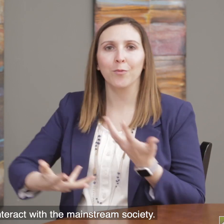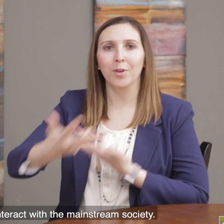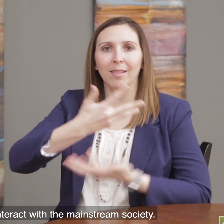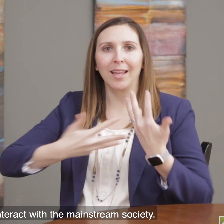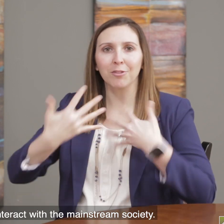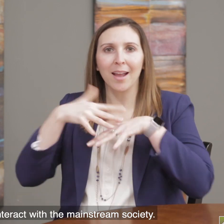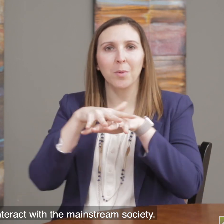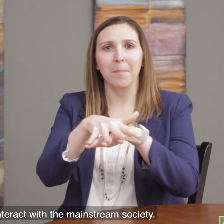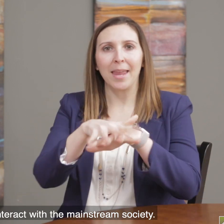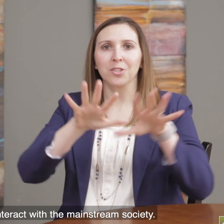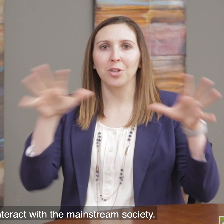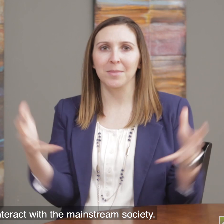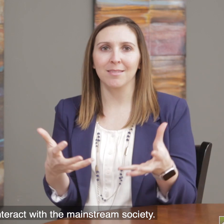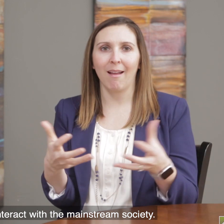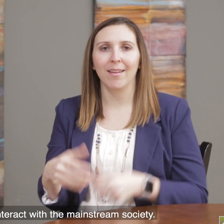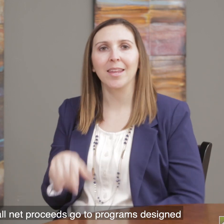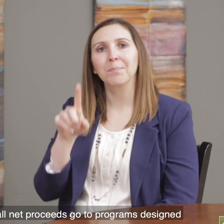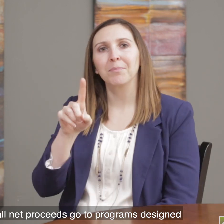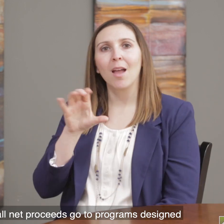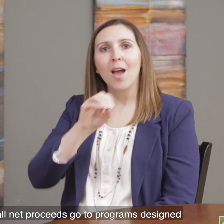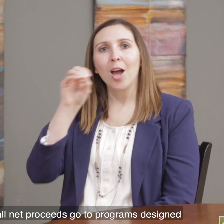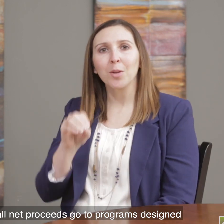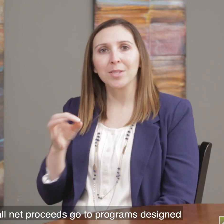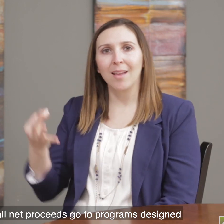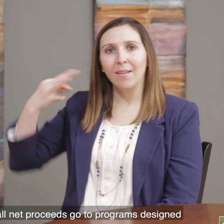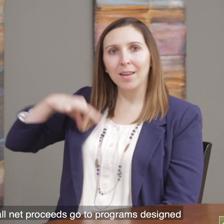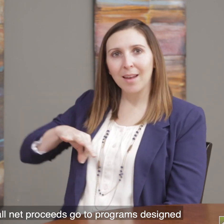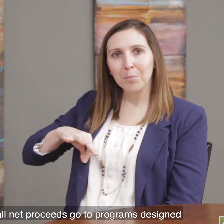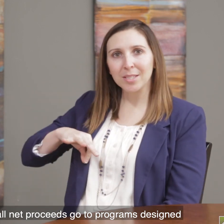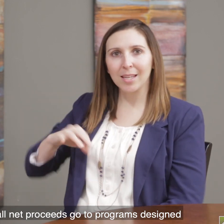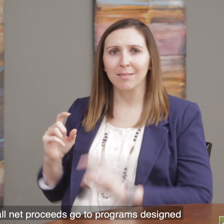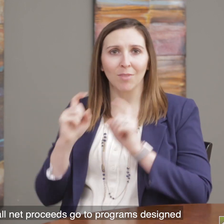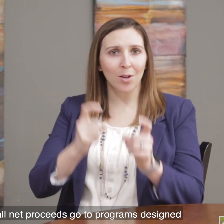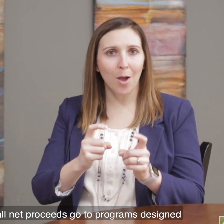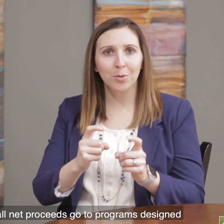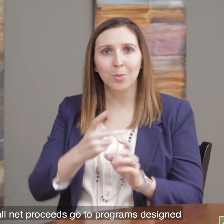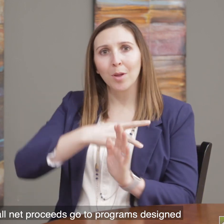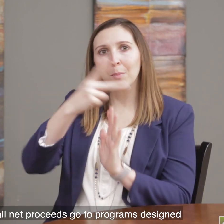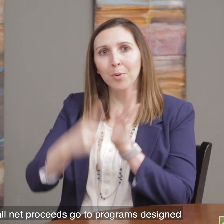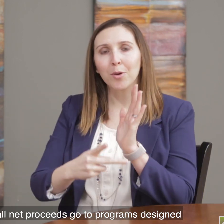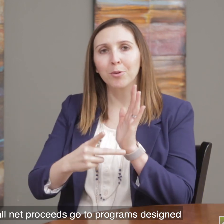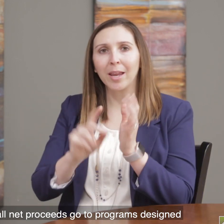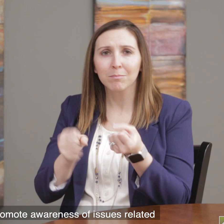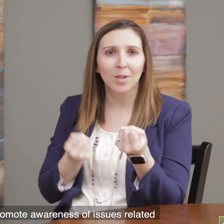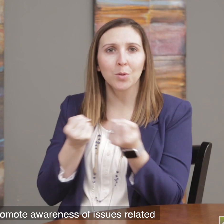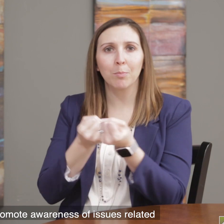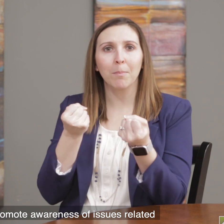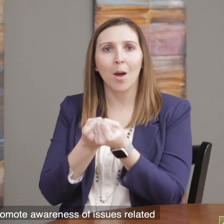mainstream society. 100% of all net proceeds go to programs designed to promote awareness